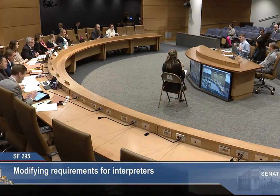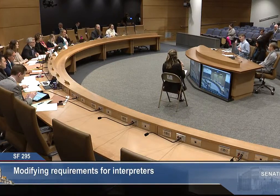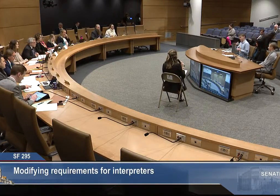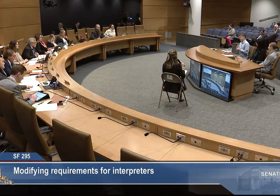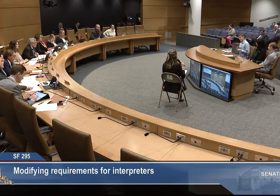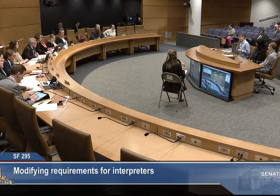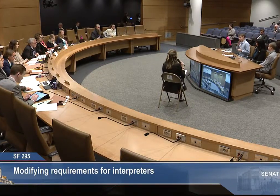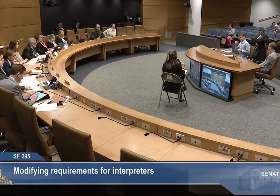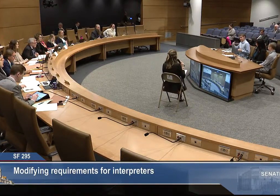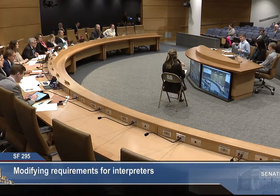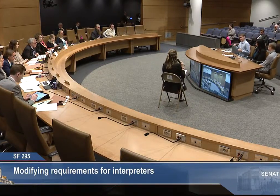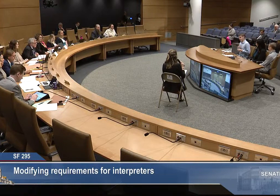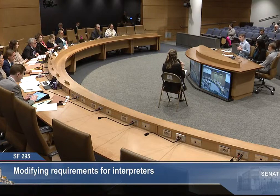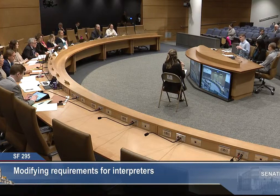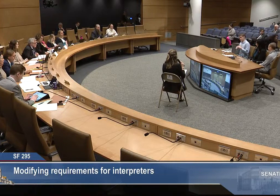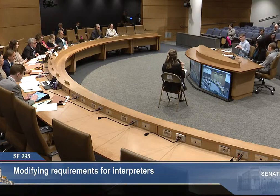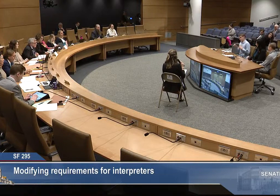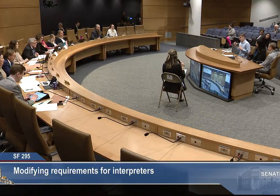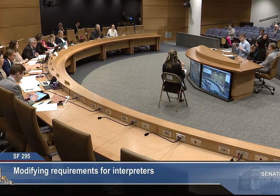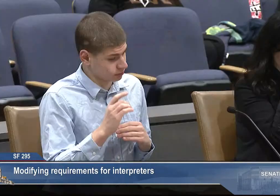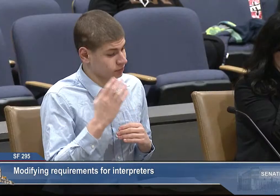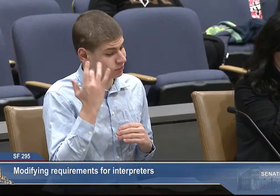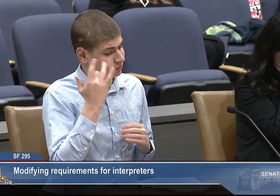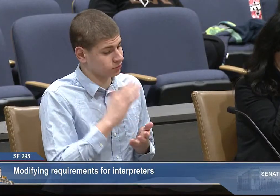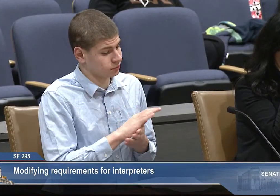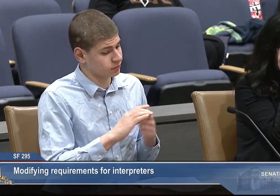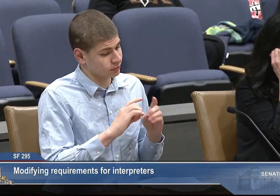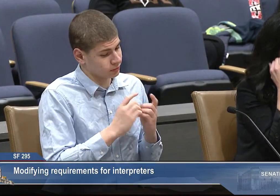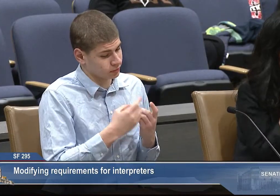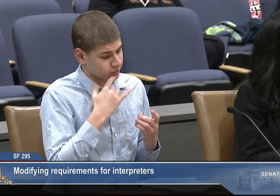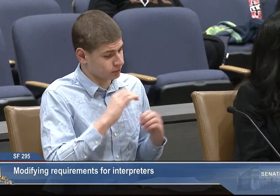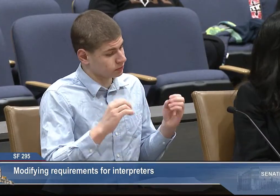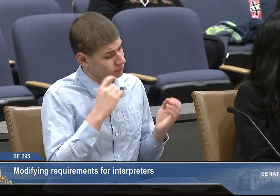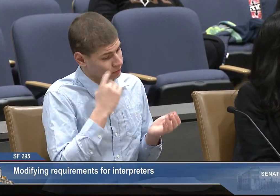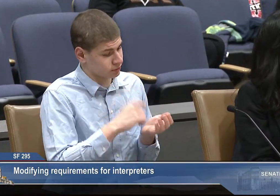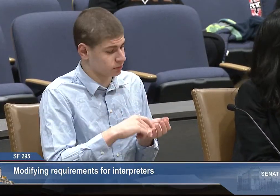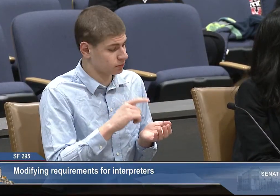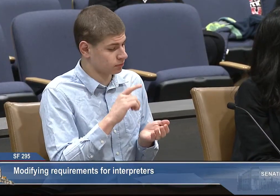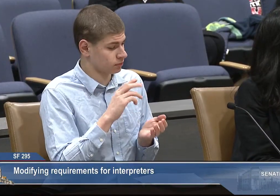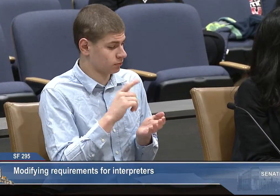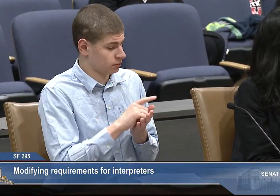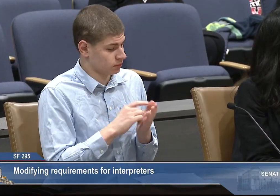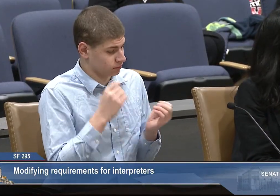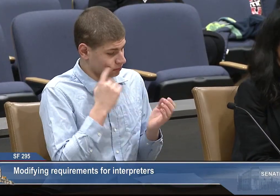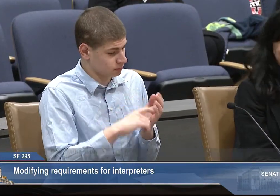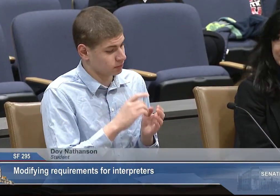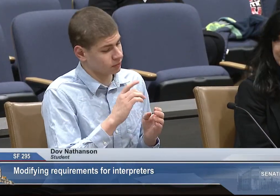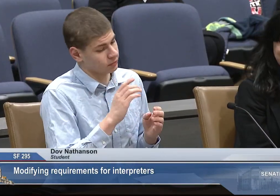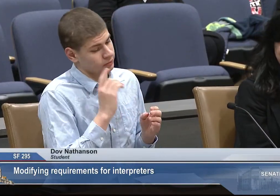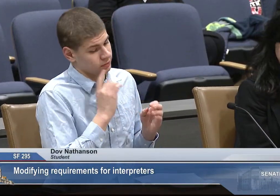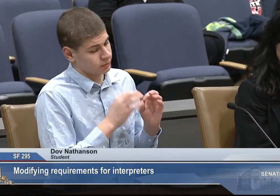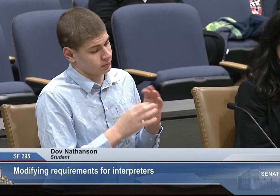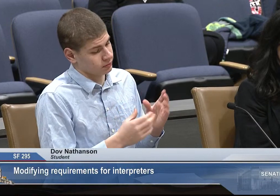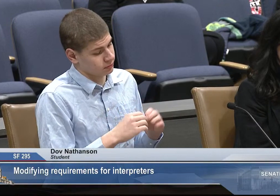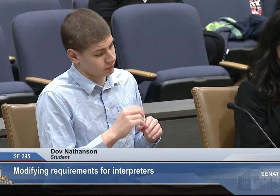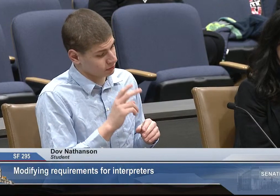currently in 11th grade. I am deaf and ASL is my native language. I have gone through 10 years of being denied equitable